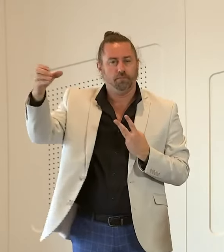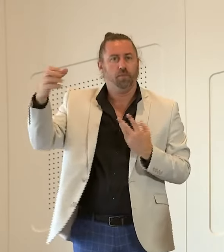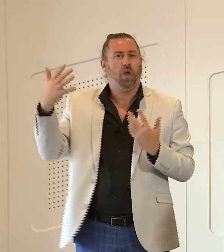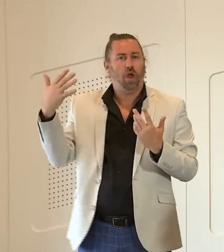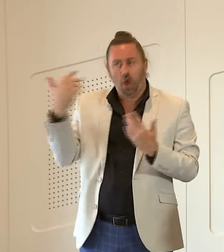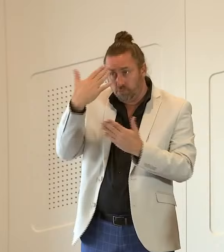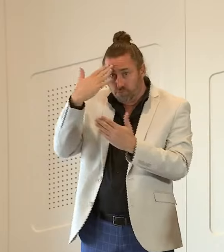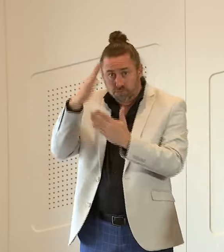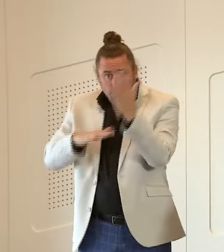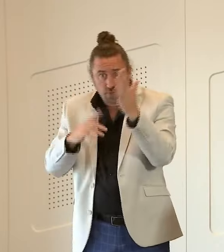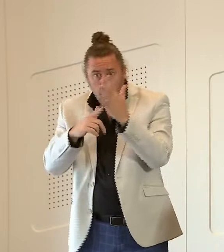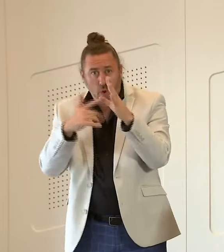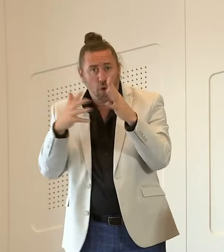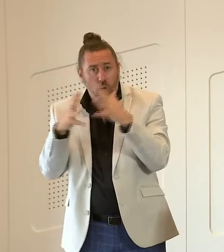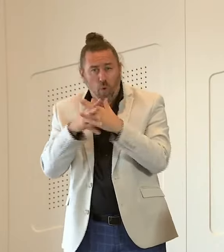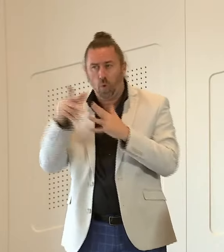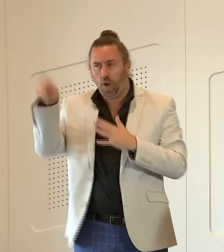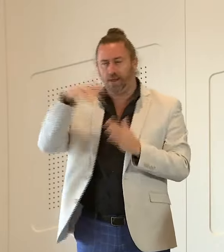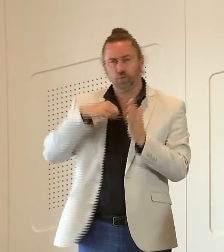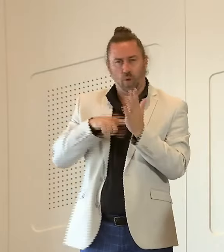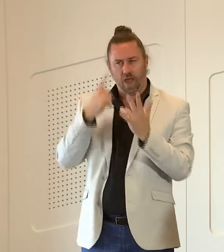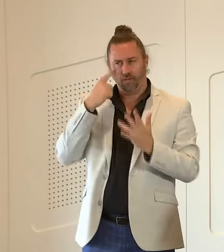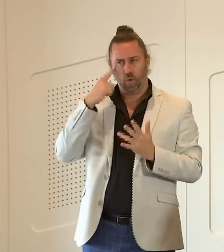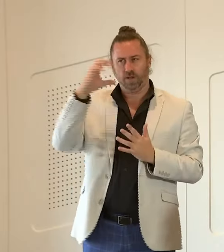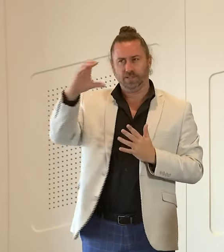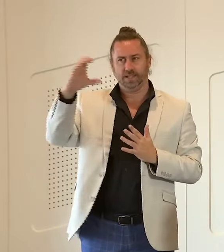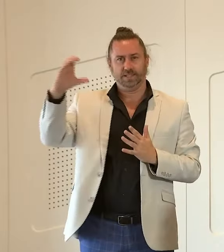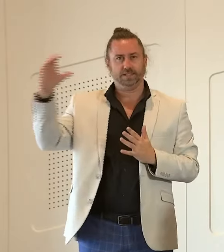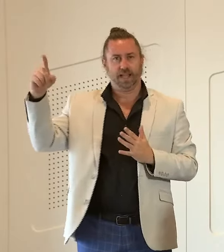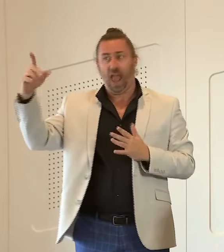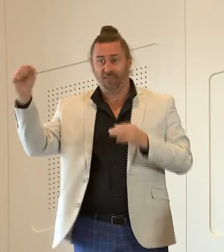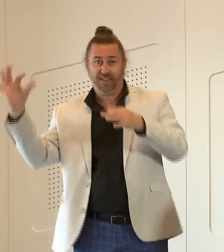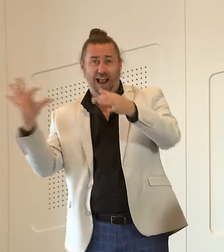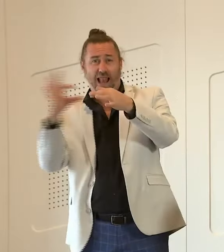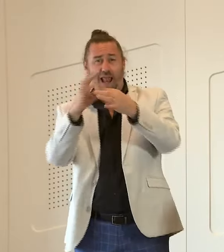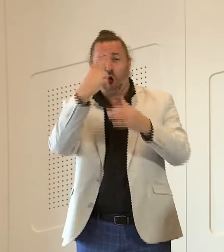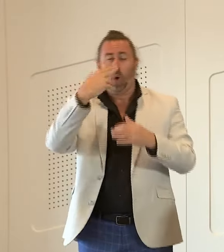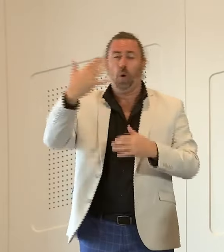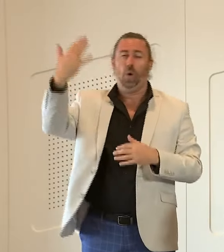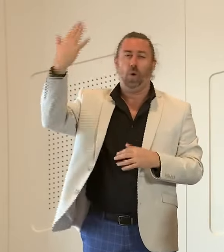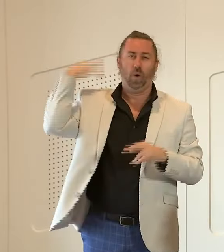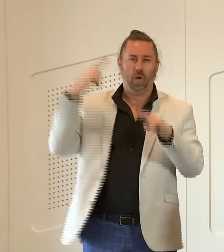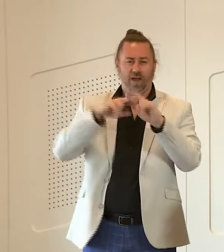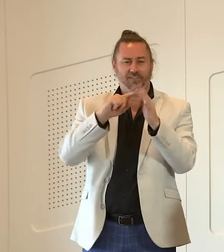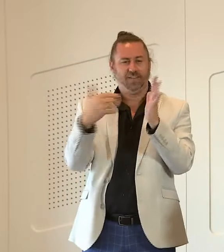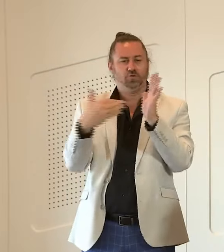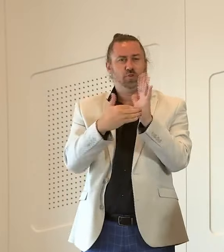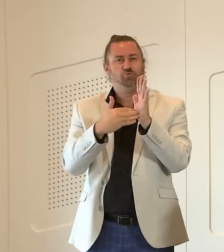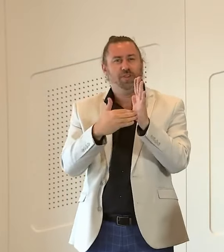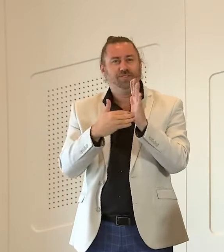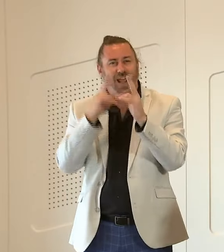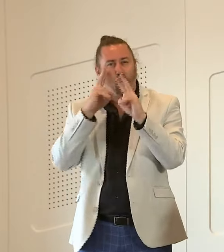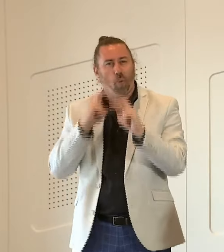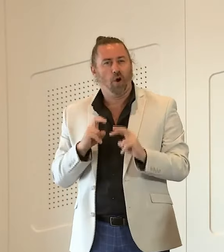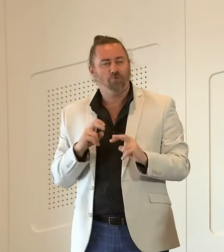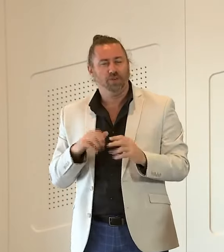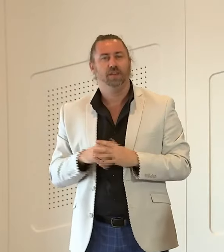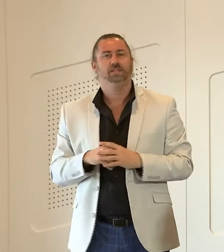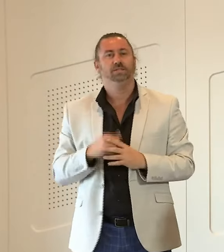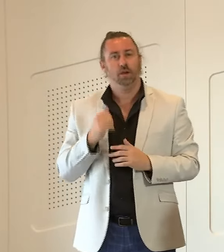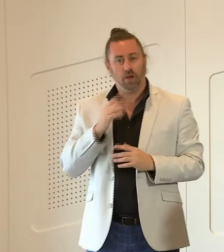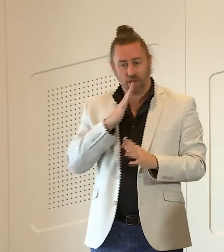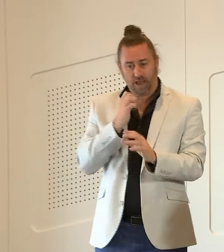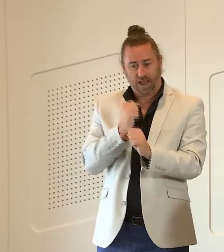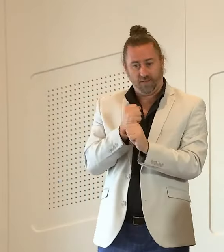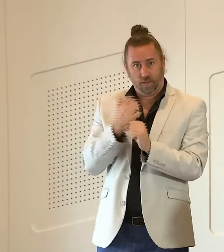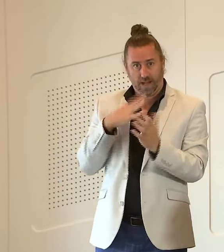consider the structural basis of the commission that has its roots in the fitzgerald inquiry the government response is very clearly to examine the report